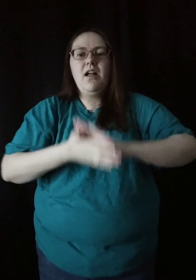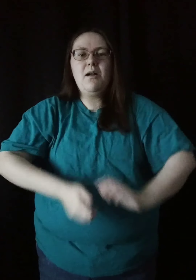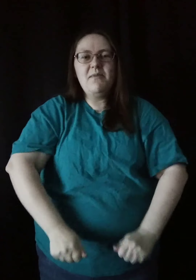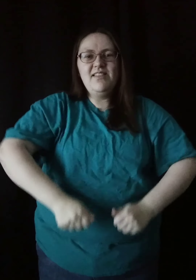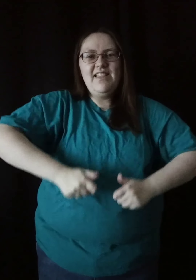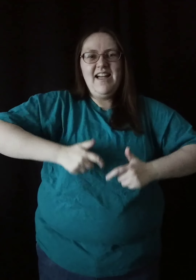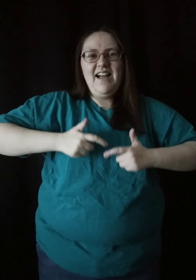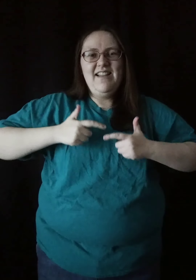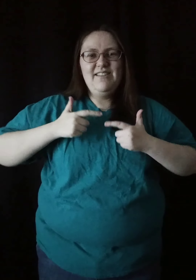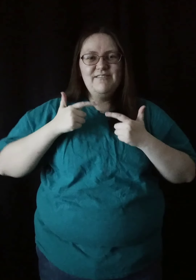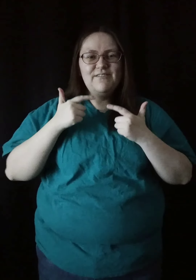and shine